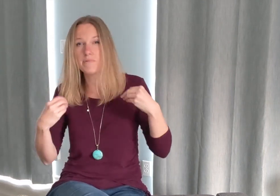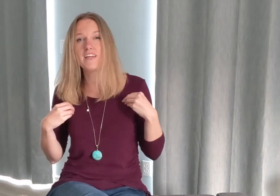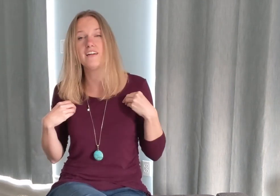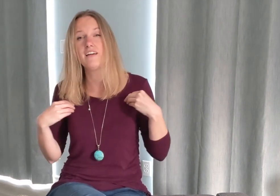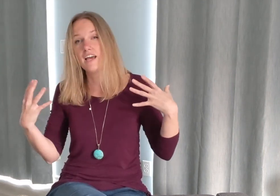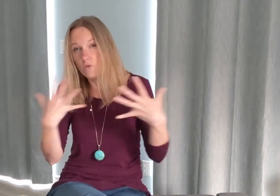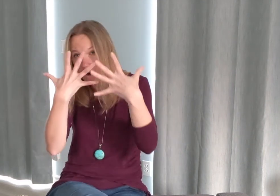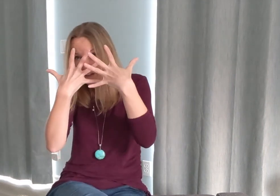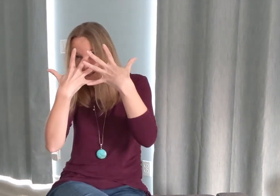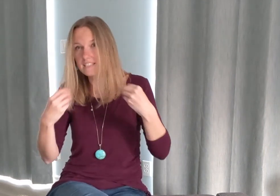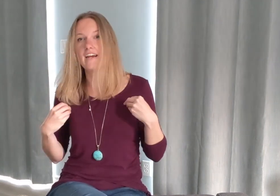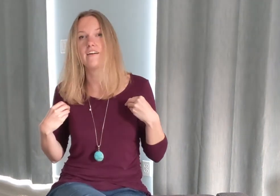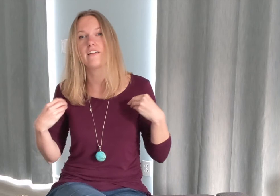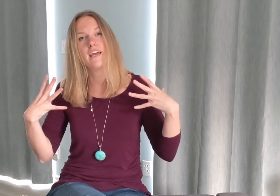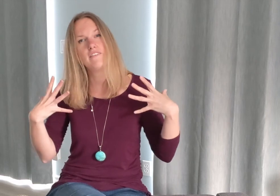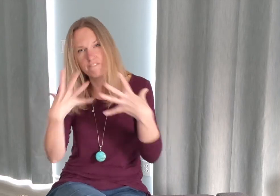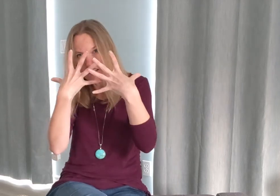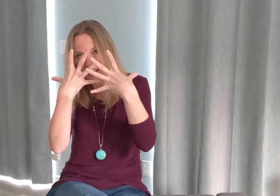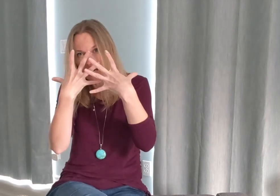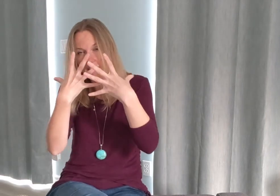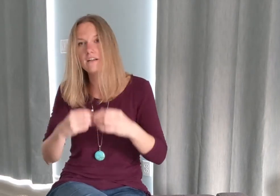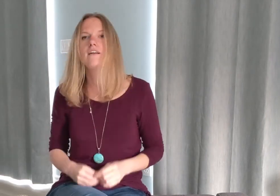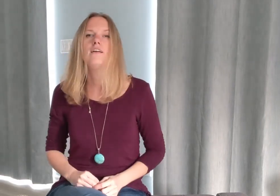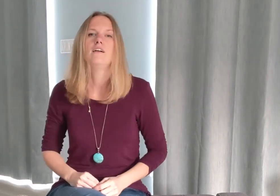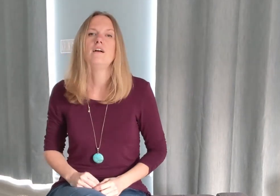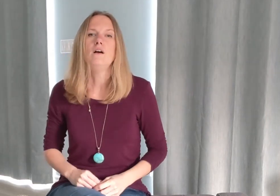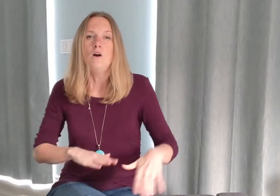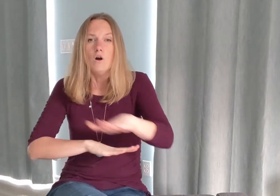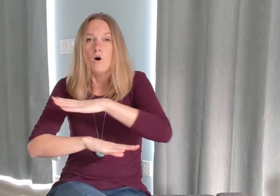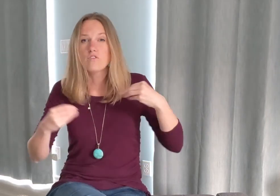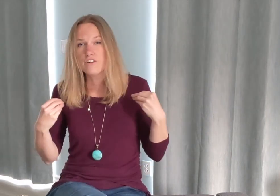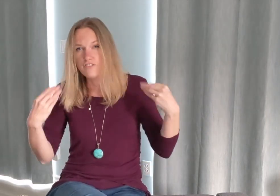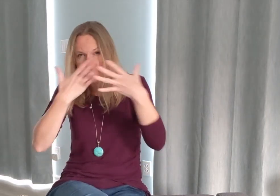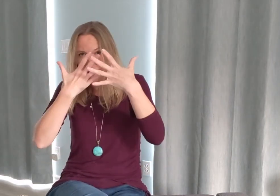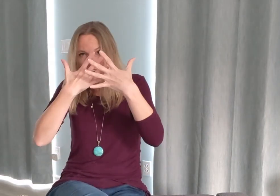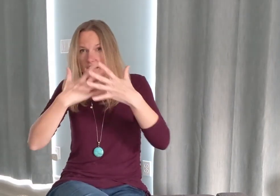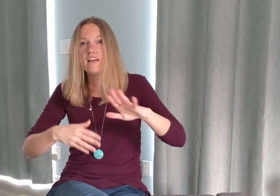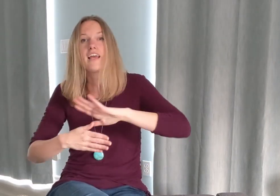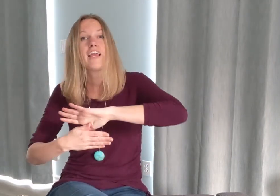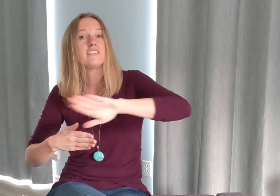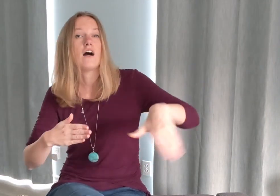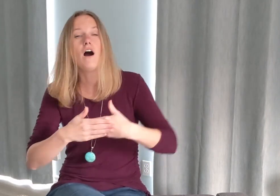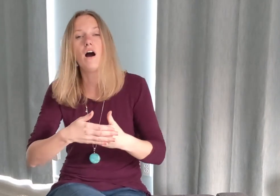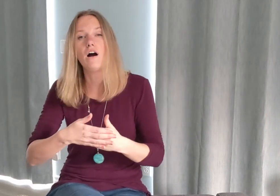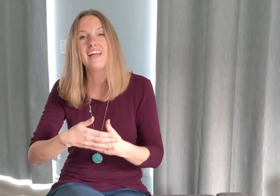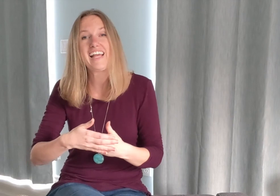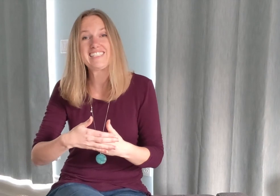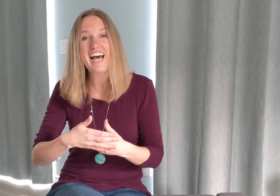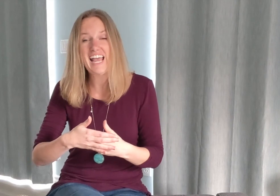here and you want to look scared. Okay, fear. Over fear and all anxiety.